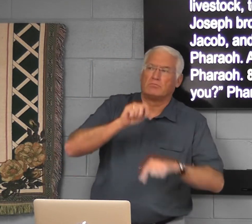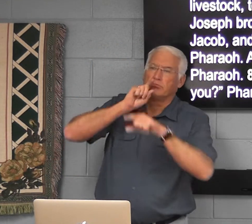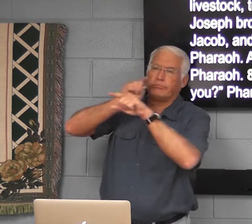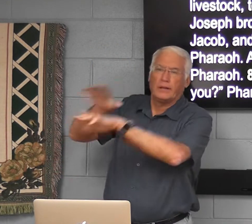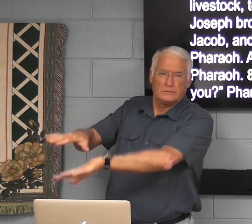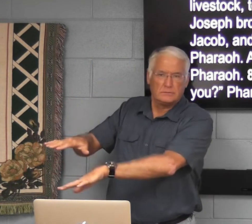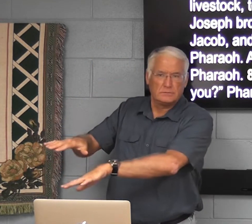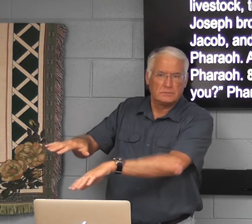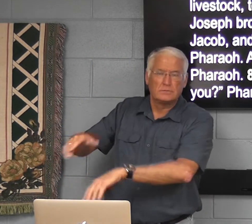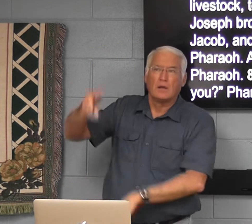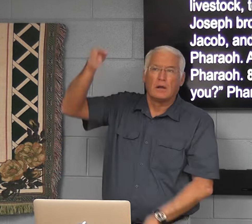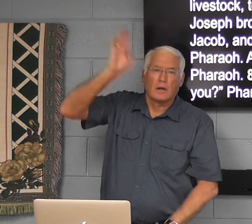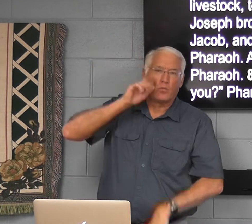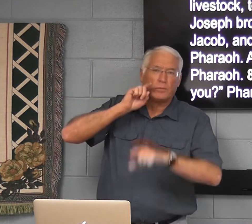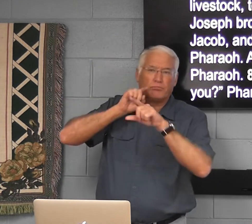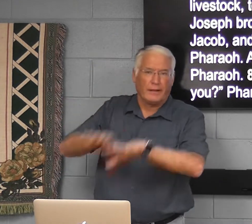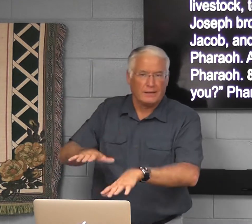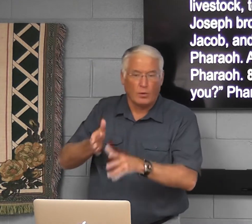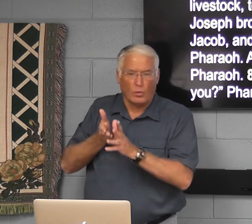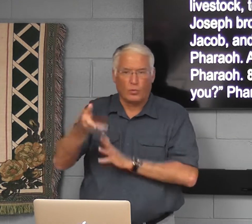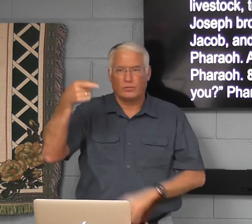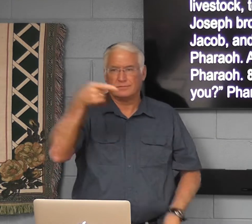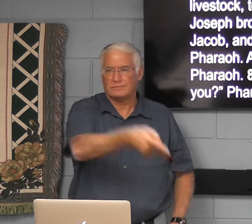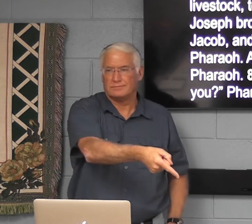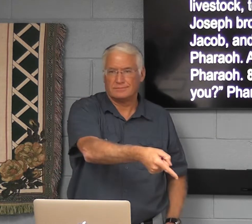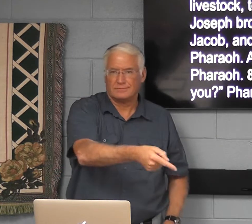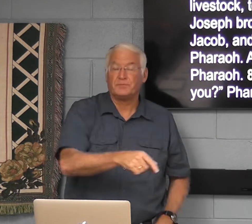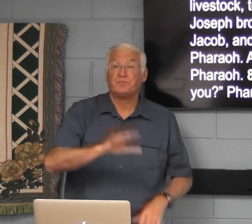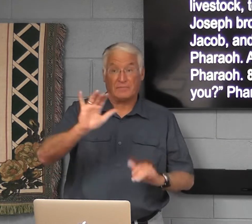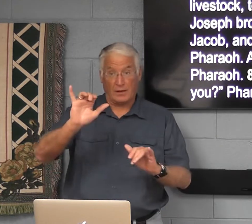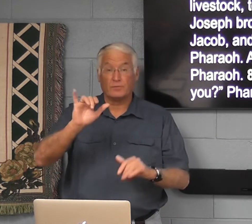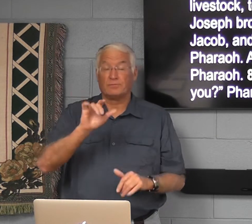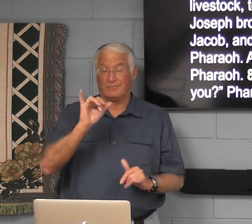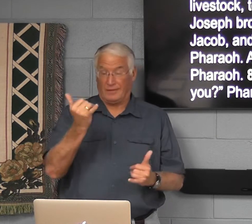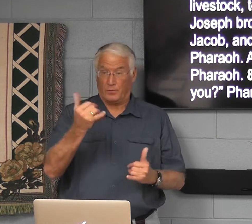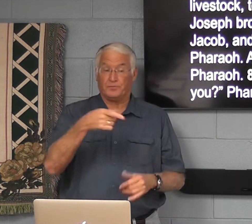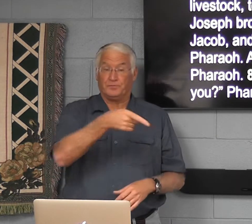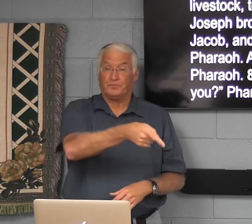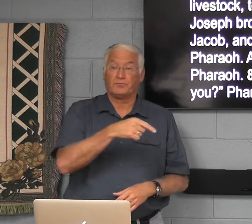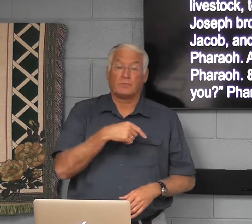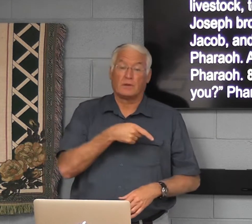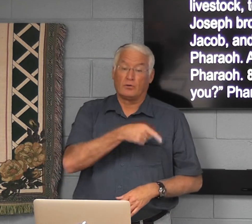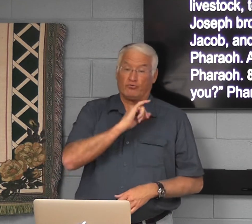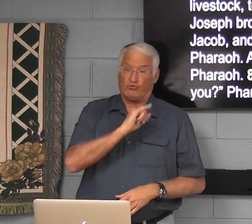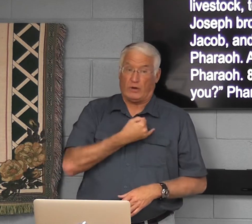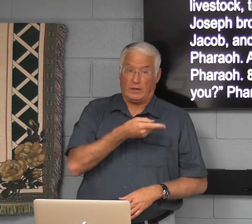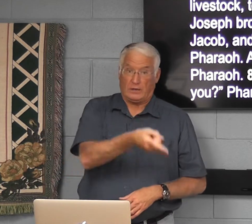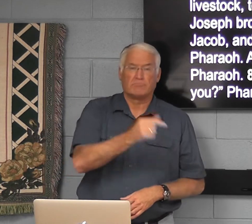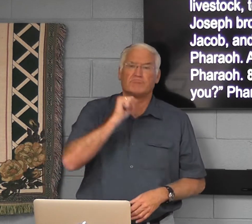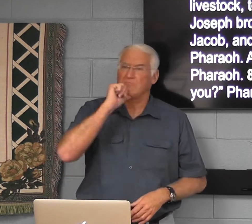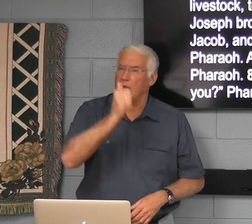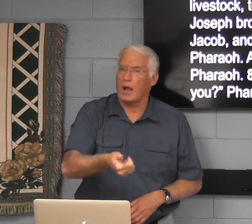him the authority to bless. So he could, God bless the parent.